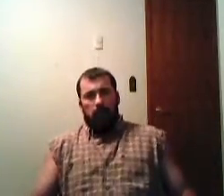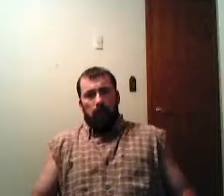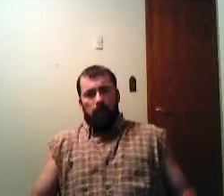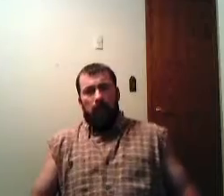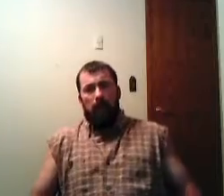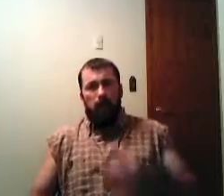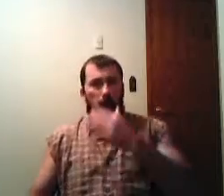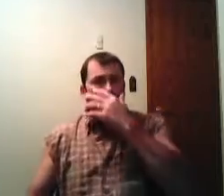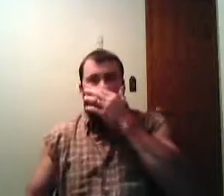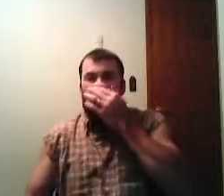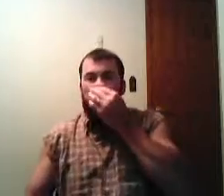but I just hope and pray